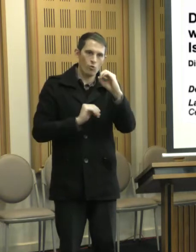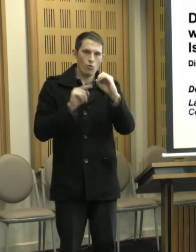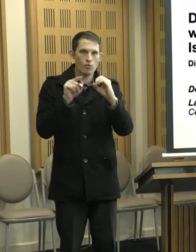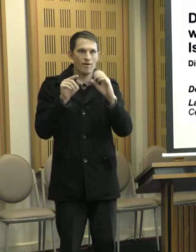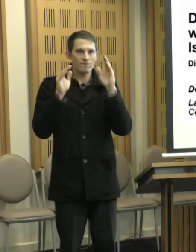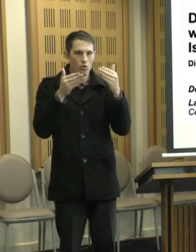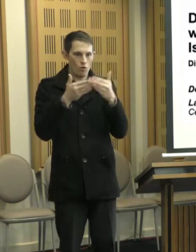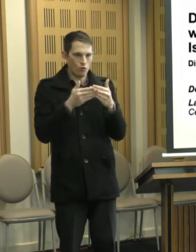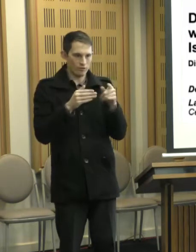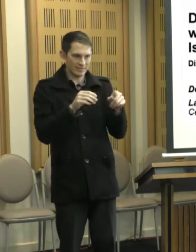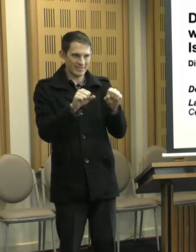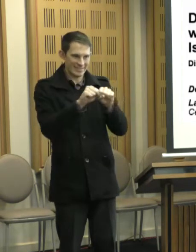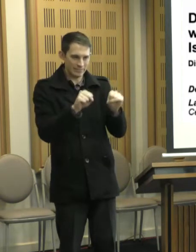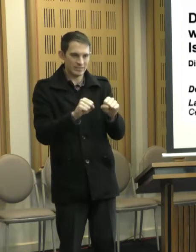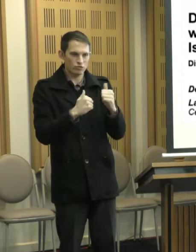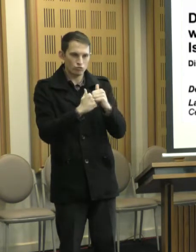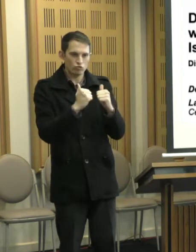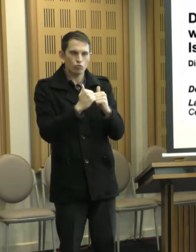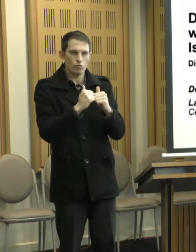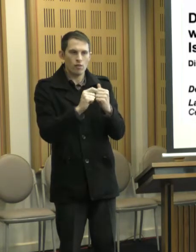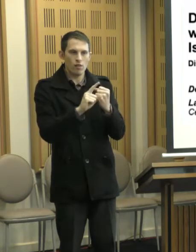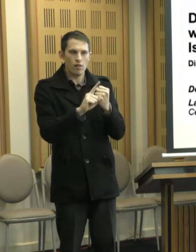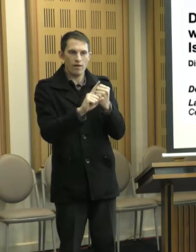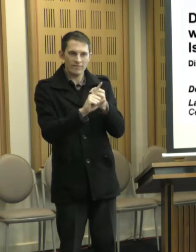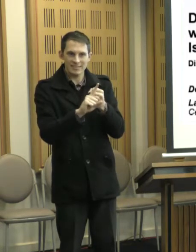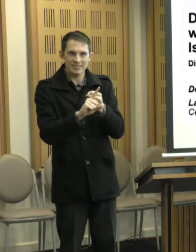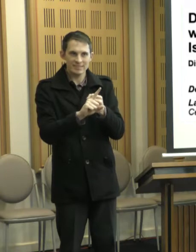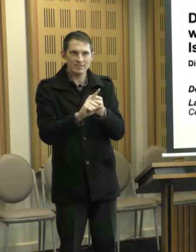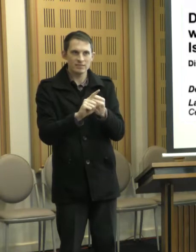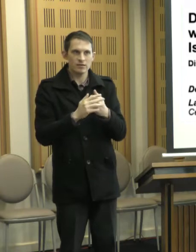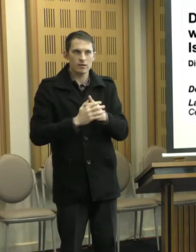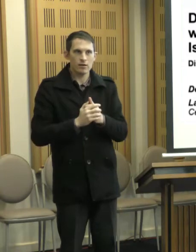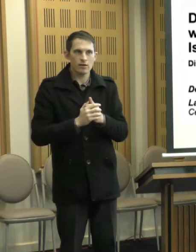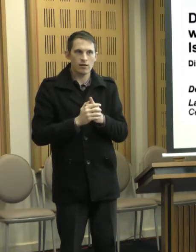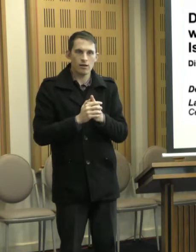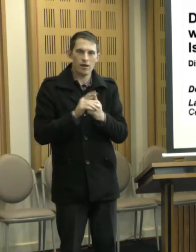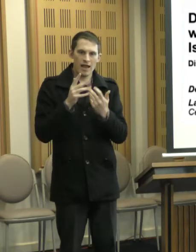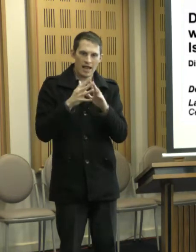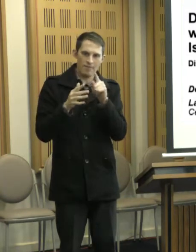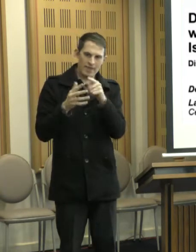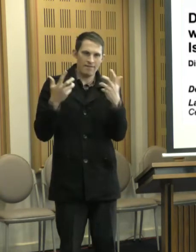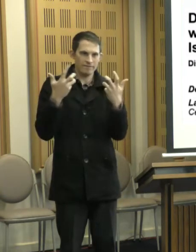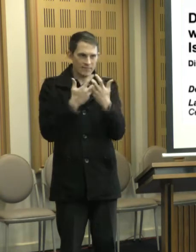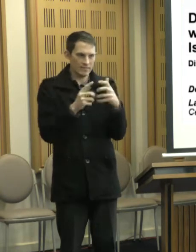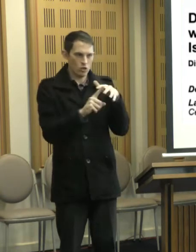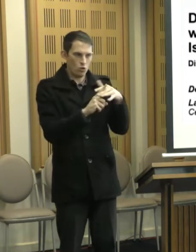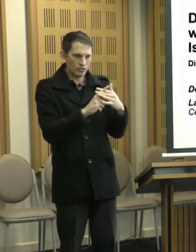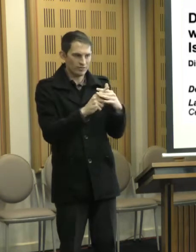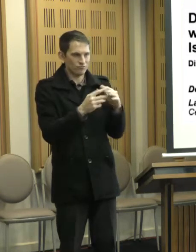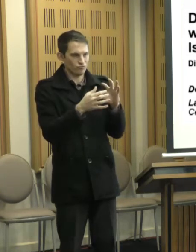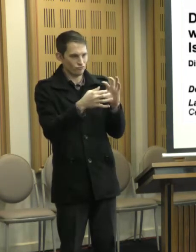and structural advocacy? And on the conditions or, the context and the relationships, uh, the culture,